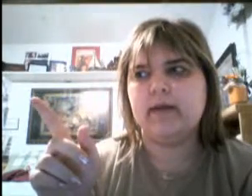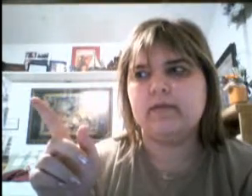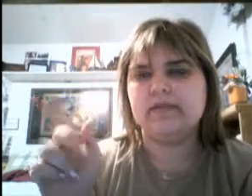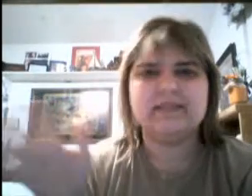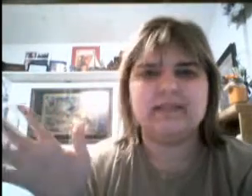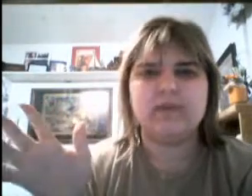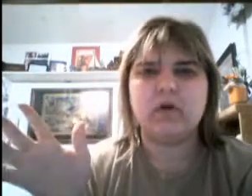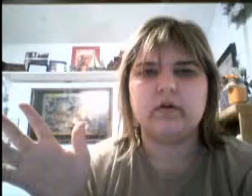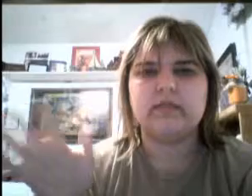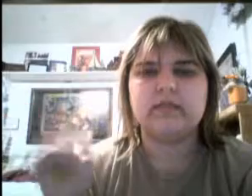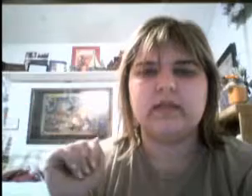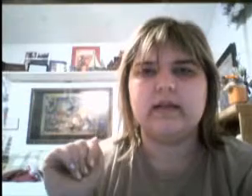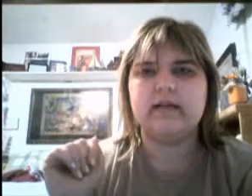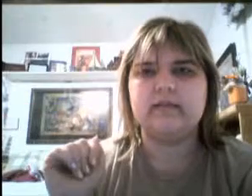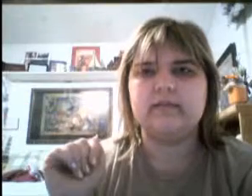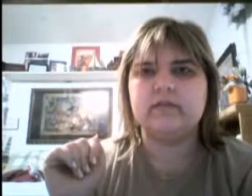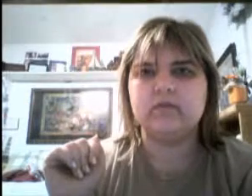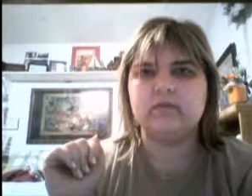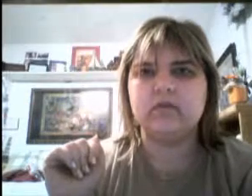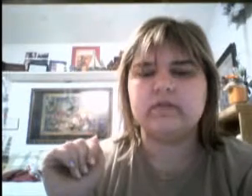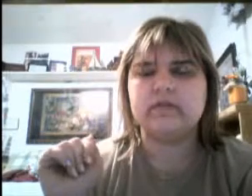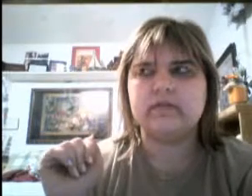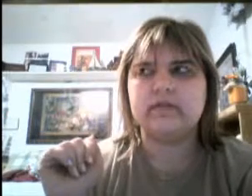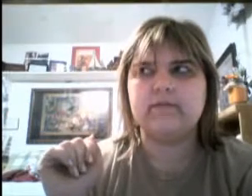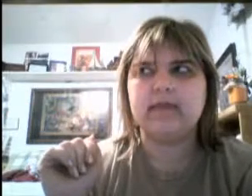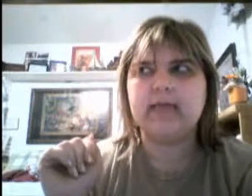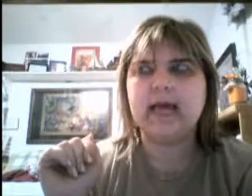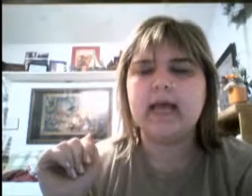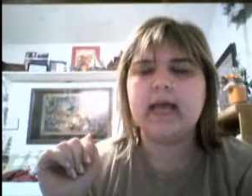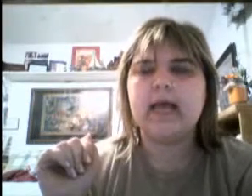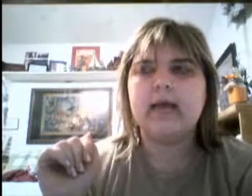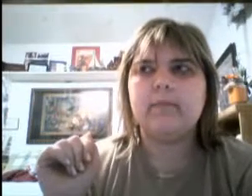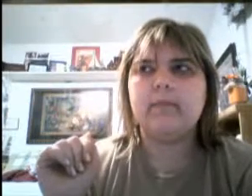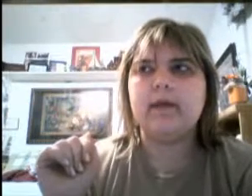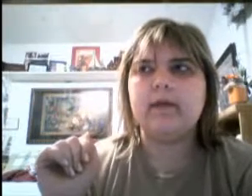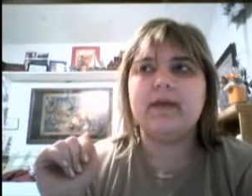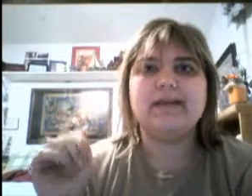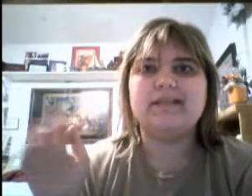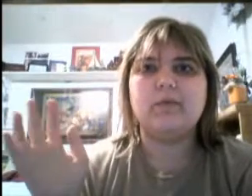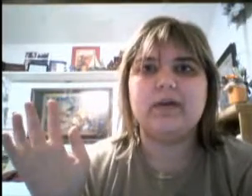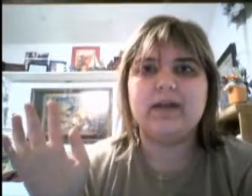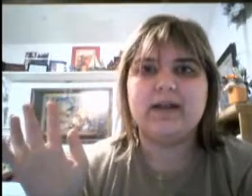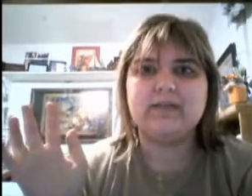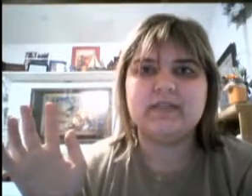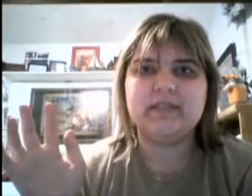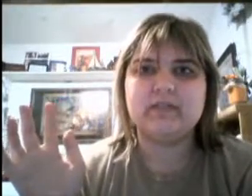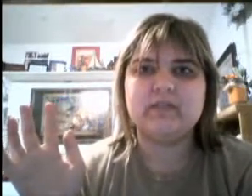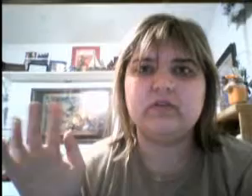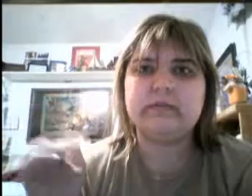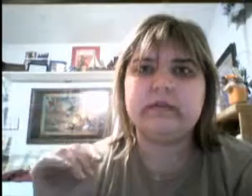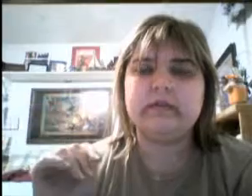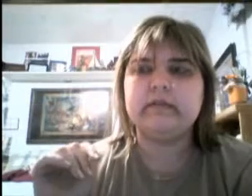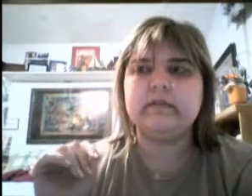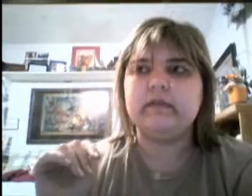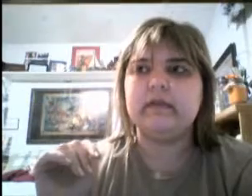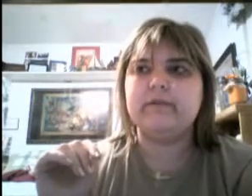about the Disney parks and the resorts and stuff like that. But, um, I guess they wanted to announce it there, too, because, um,